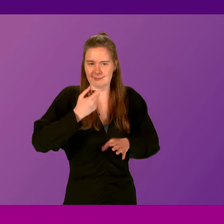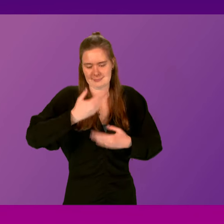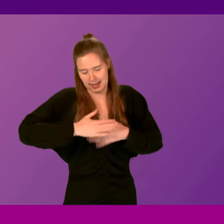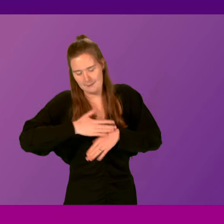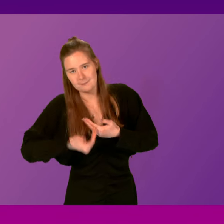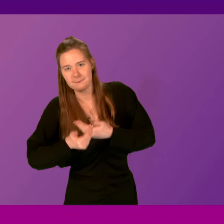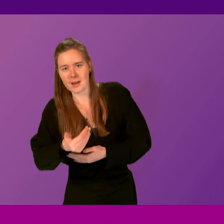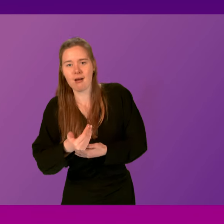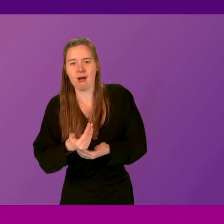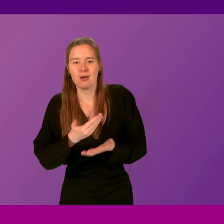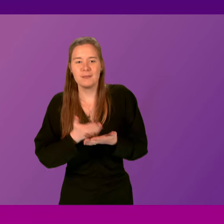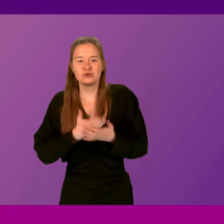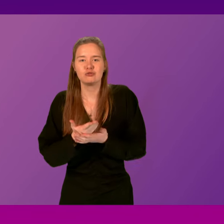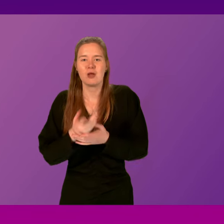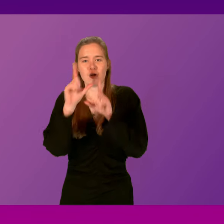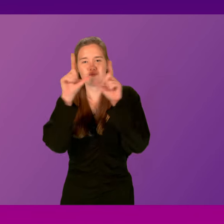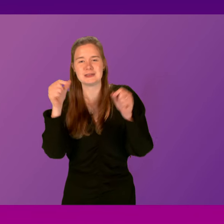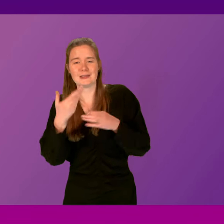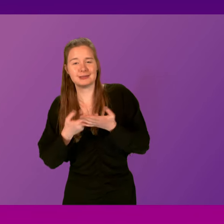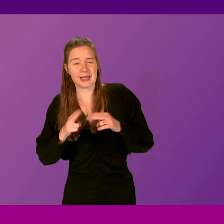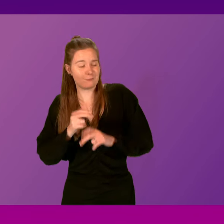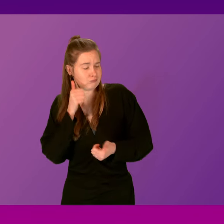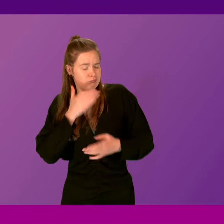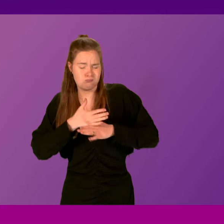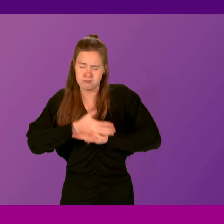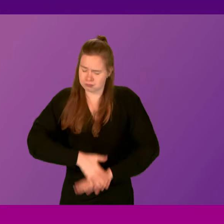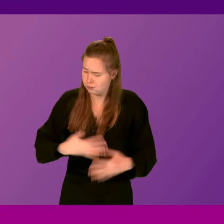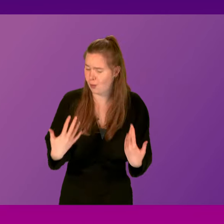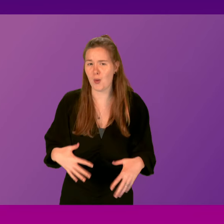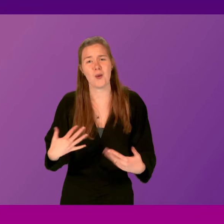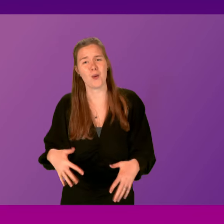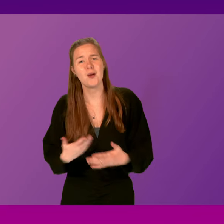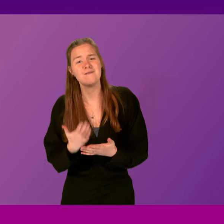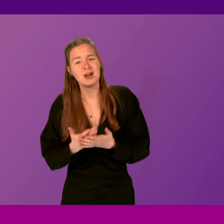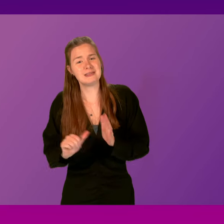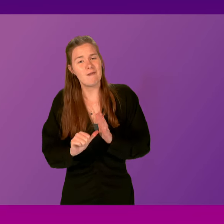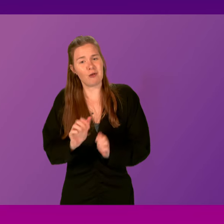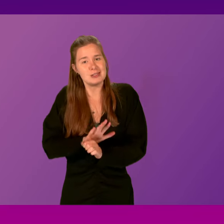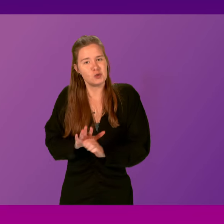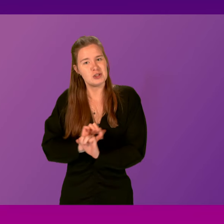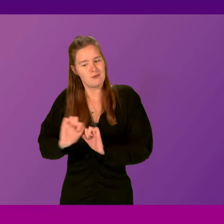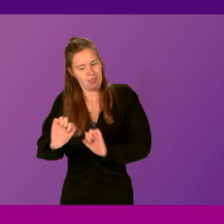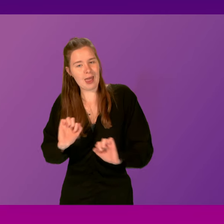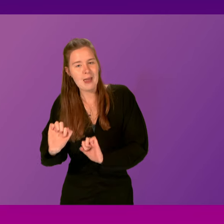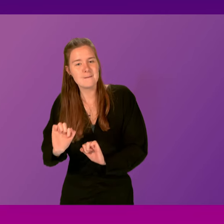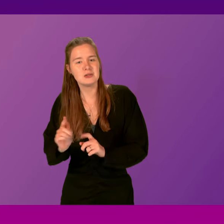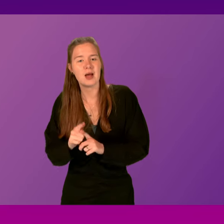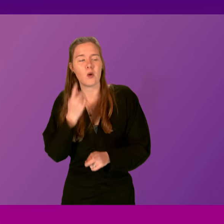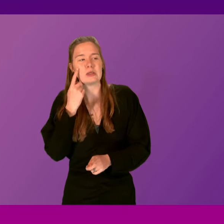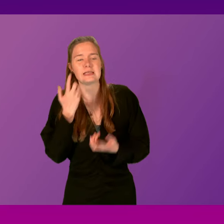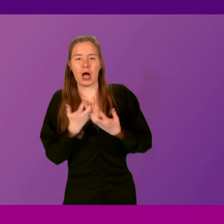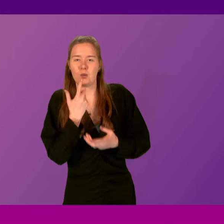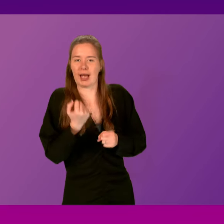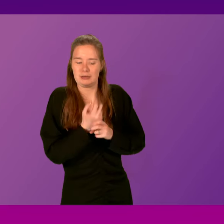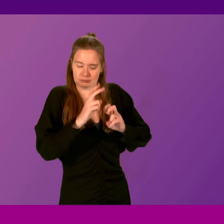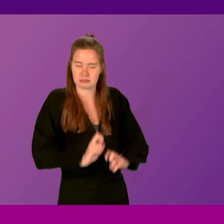particular, that our retail staff do an incredible job, often in very difficult circumstances as well. I will see what more we